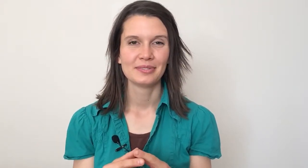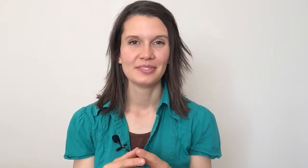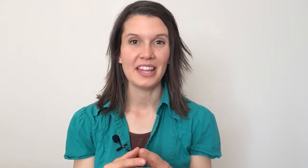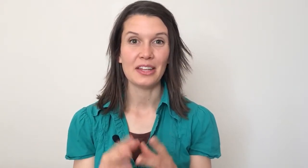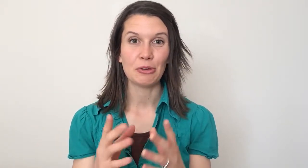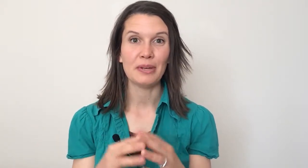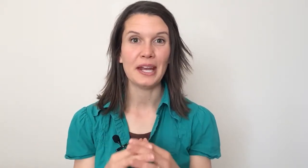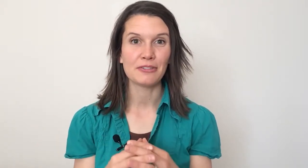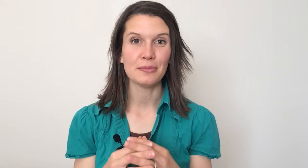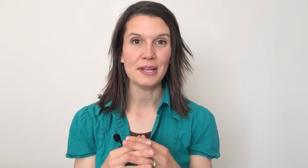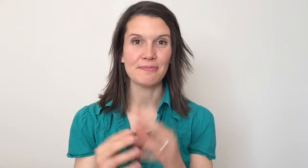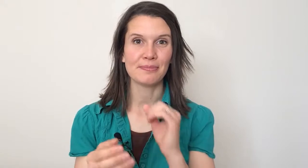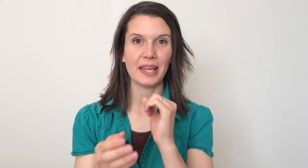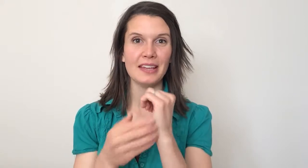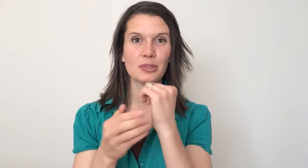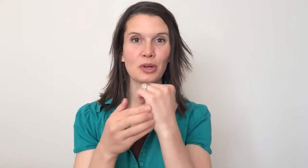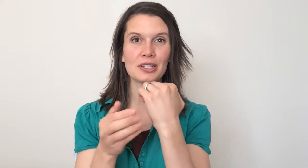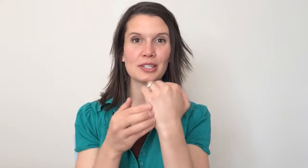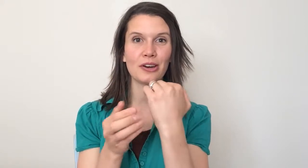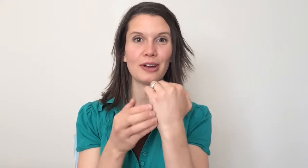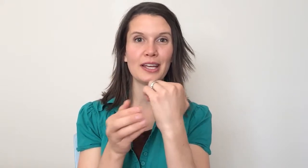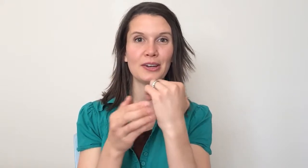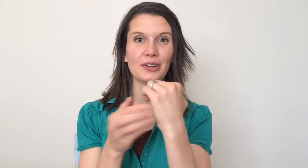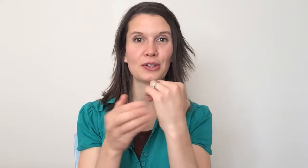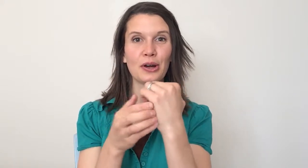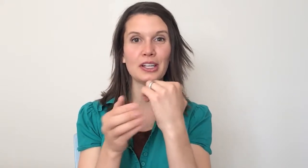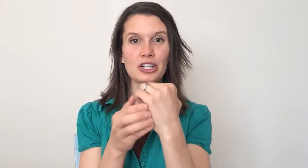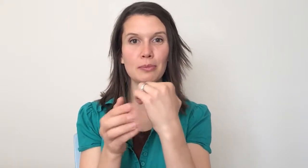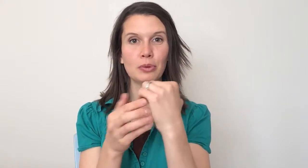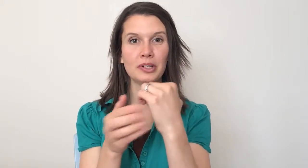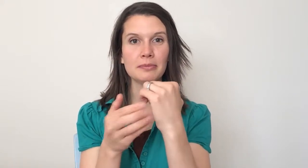And then repeat after me. Okay, so we're going to start right here on the karate chop point.